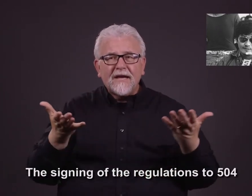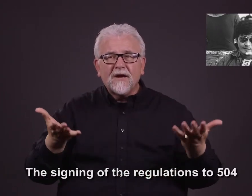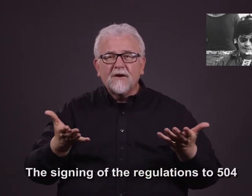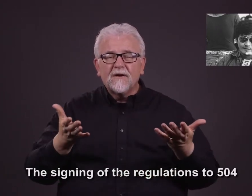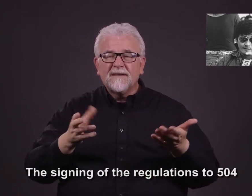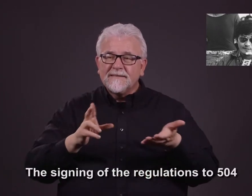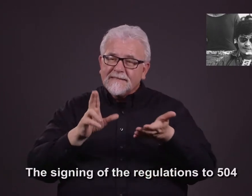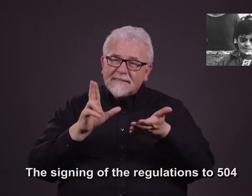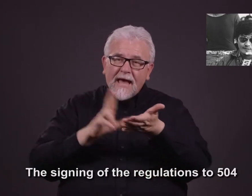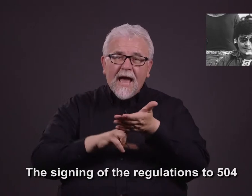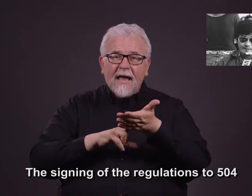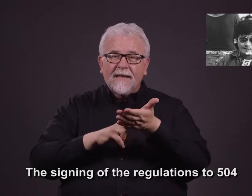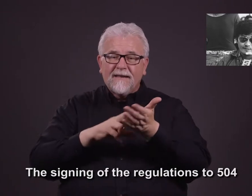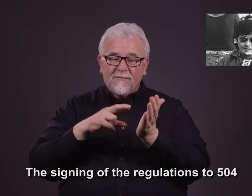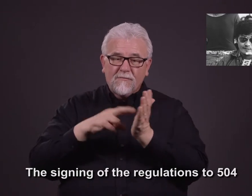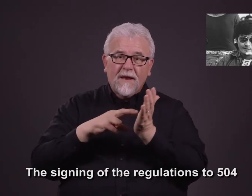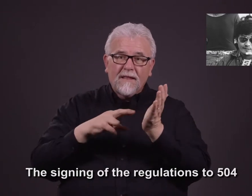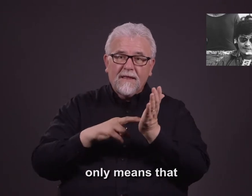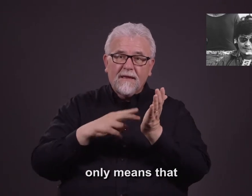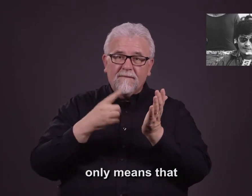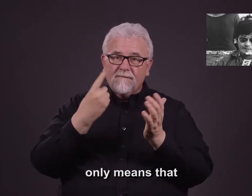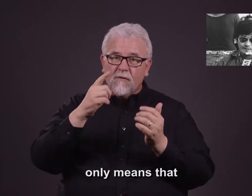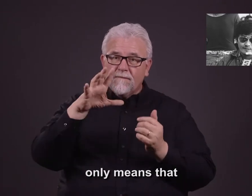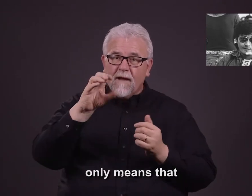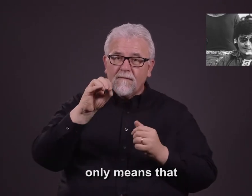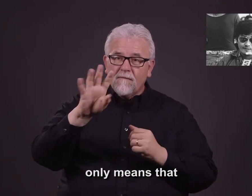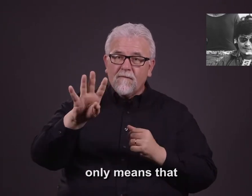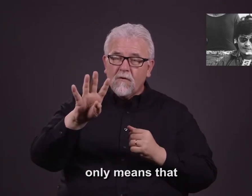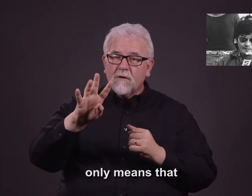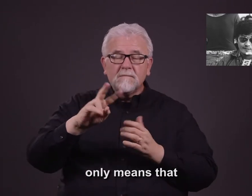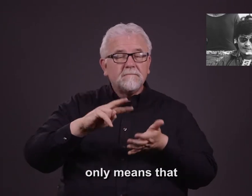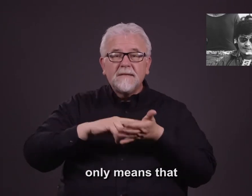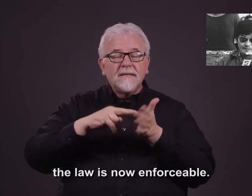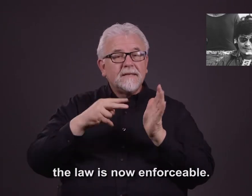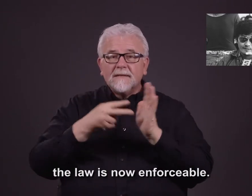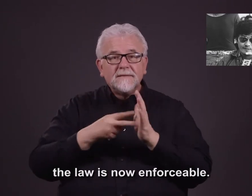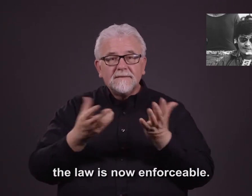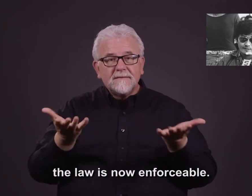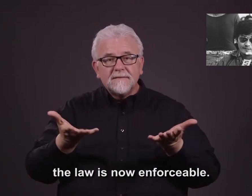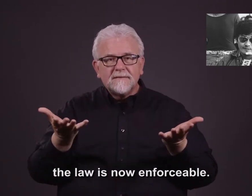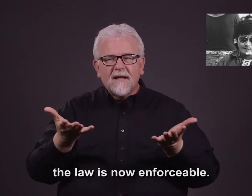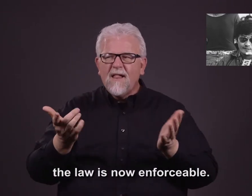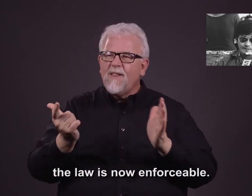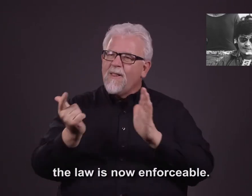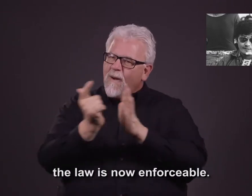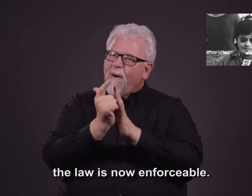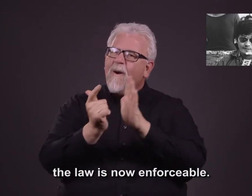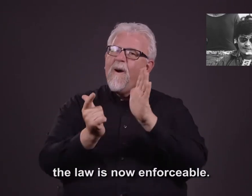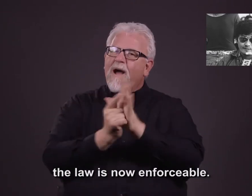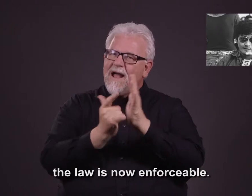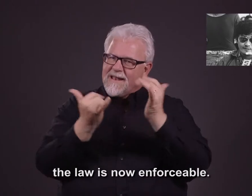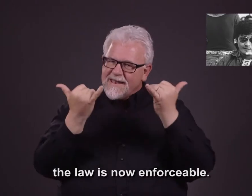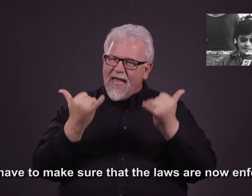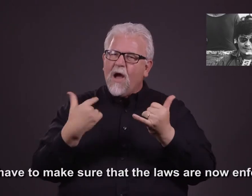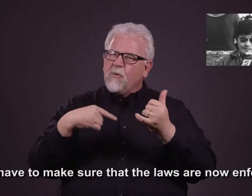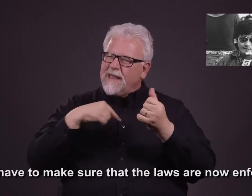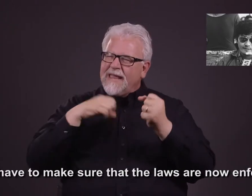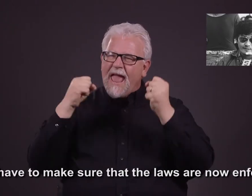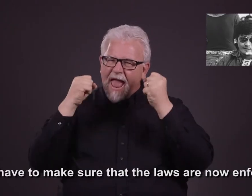2504 only means that the law is now enforceable. We have to make